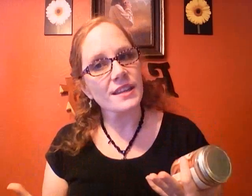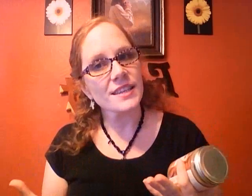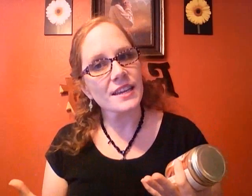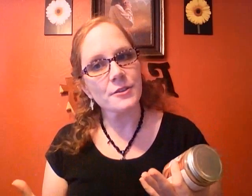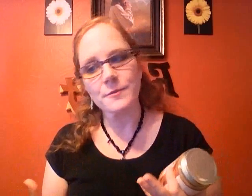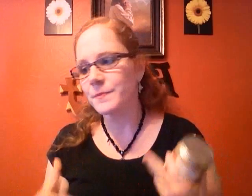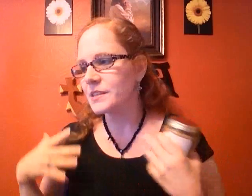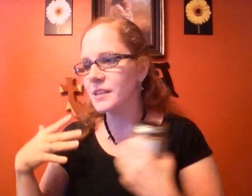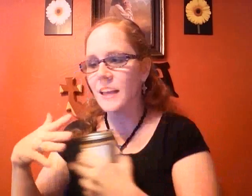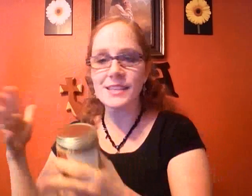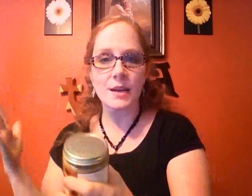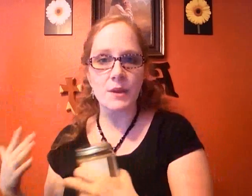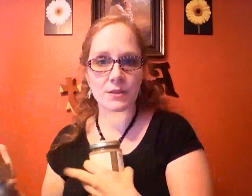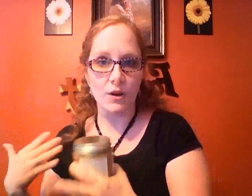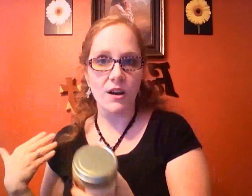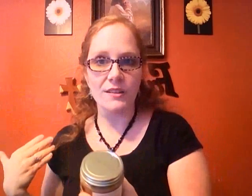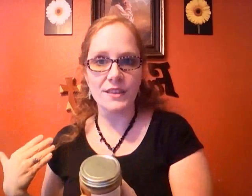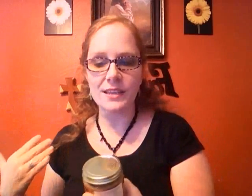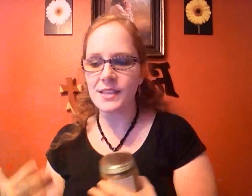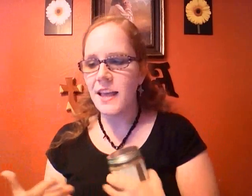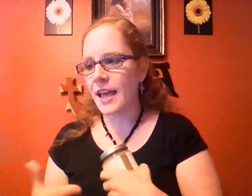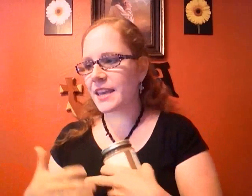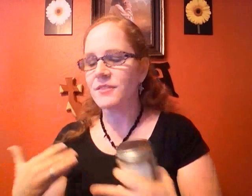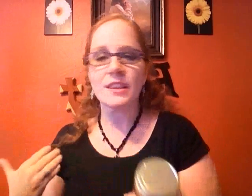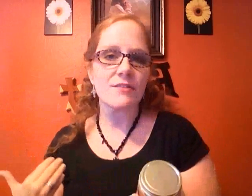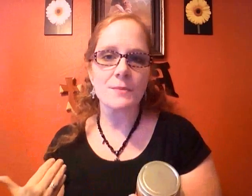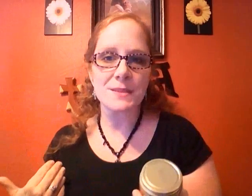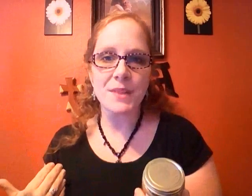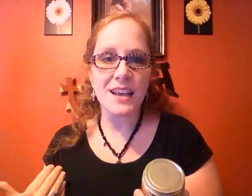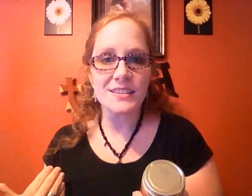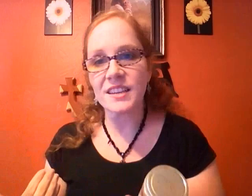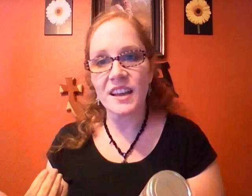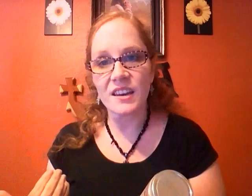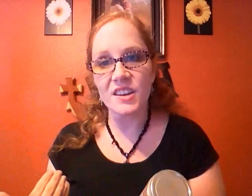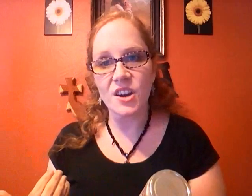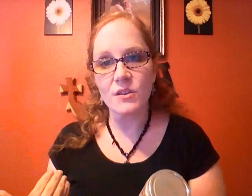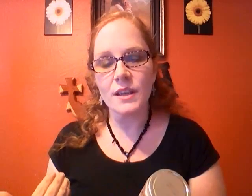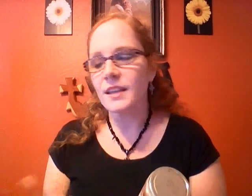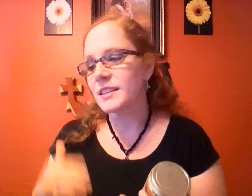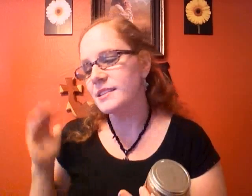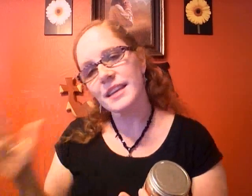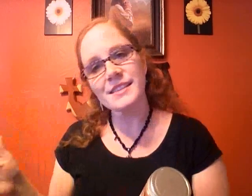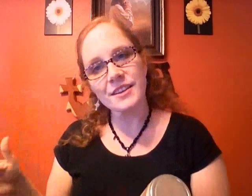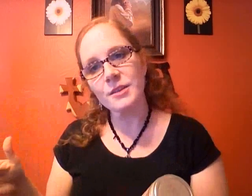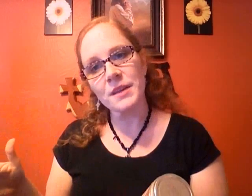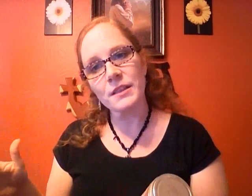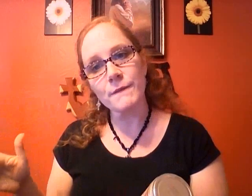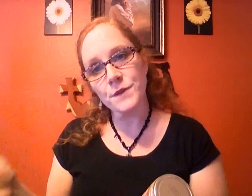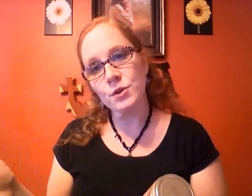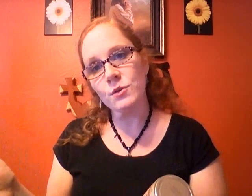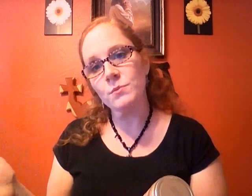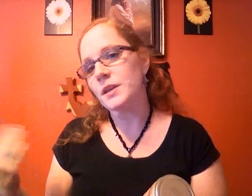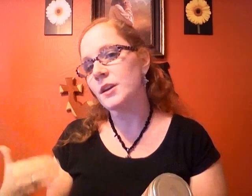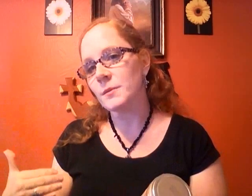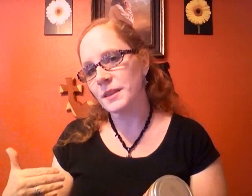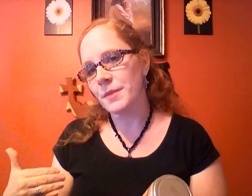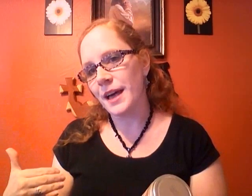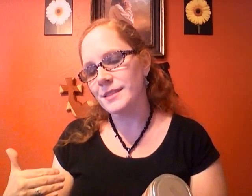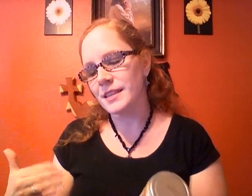the container so let's say I went through all of these and everything wrapped in plastic I got a no doesn't necessarily mean the food but it could have been the plastic